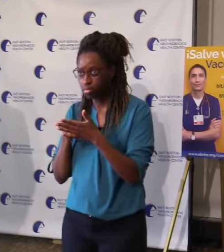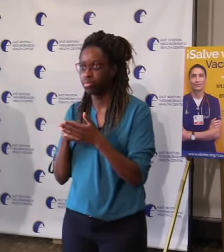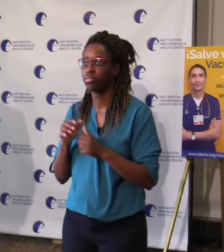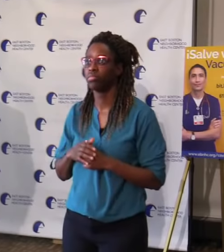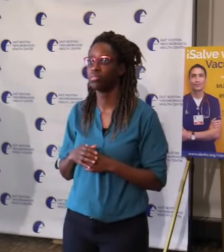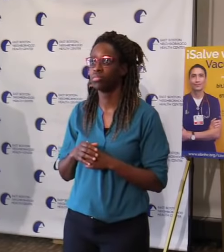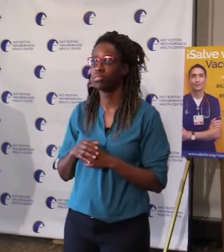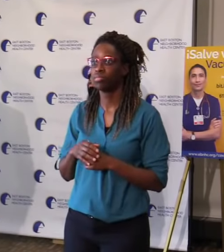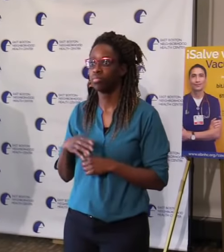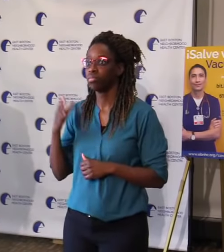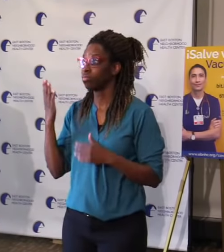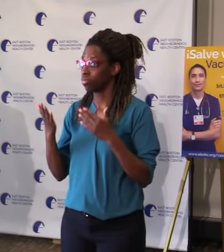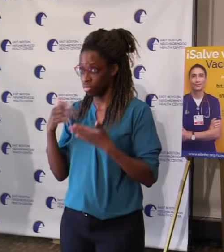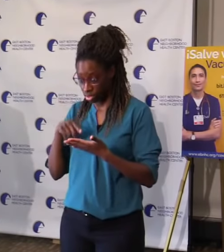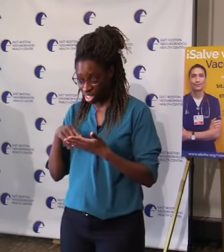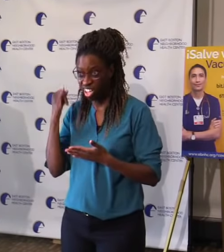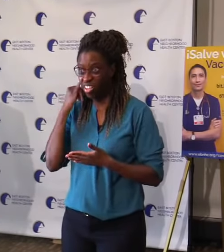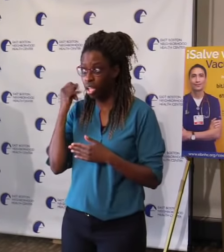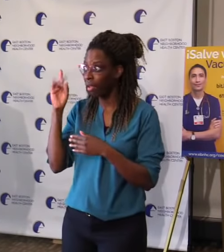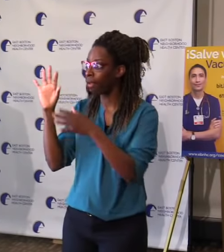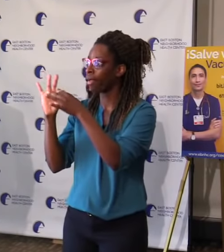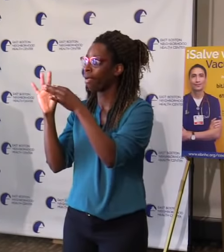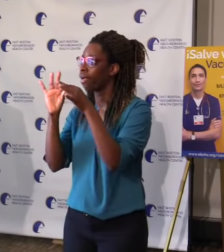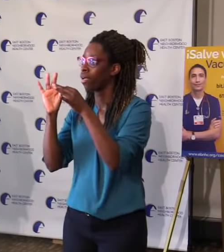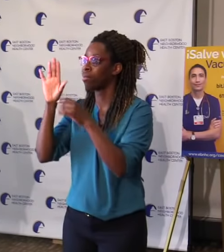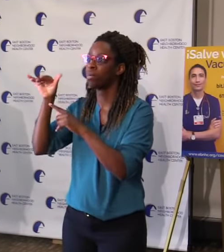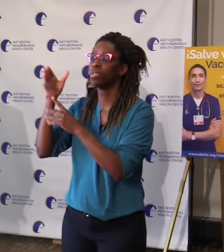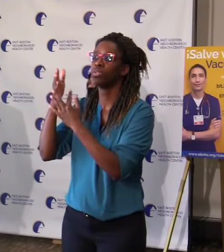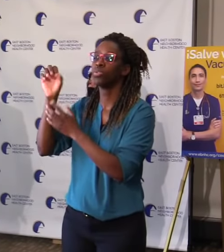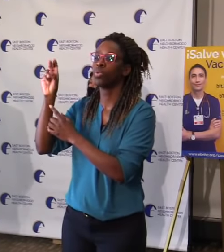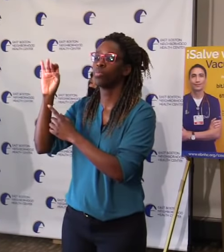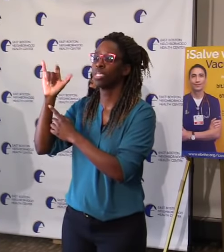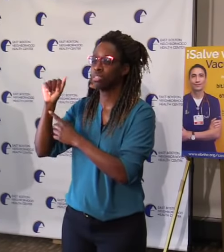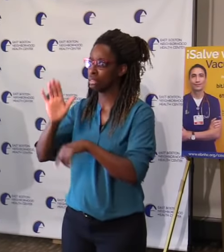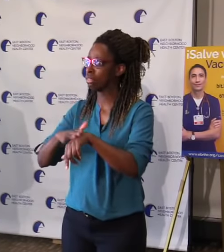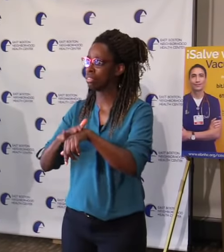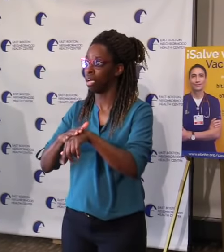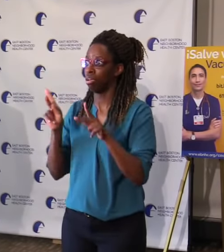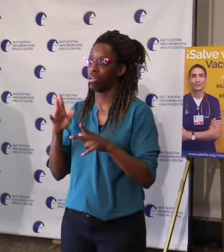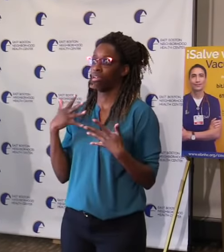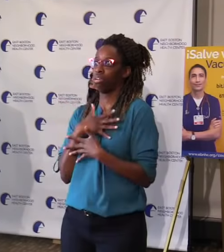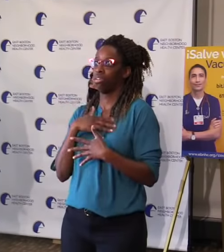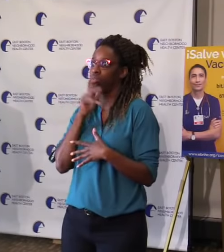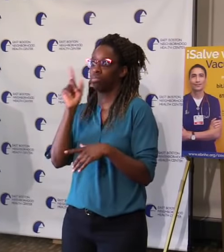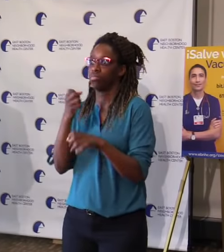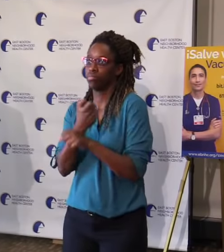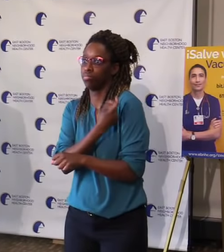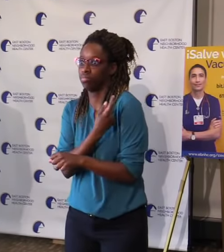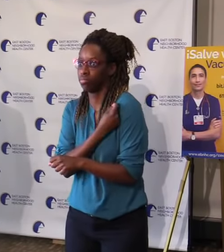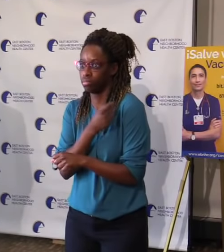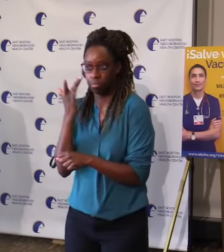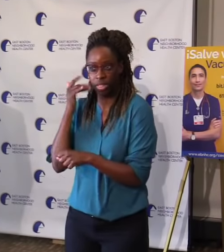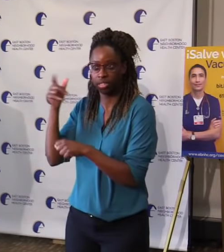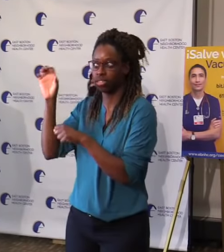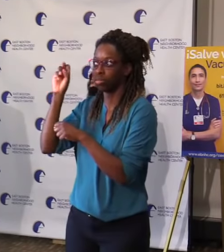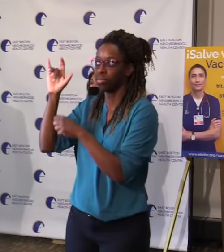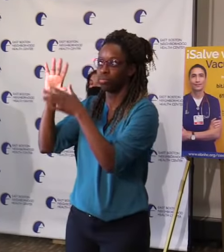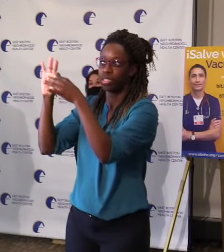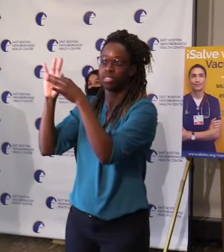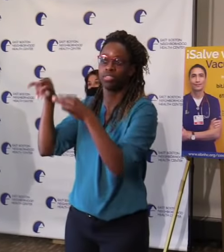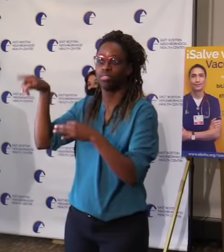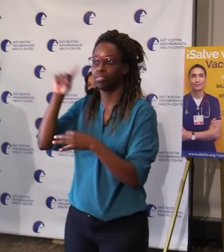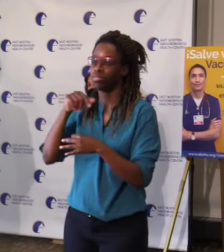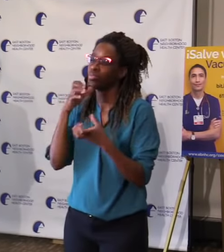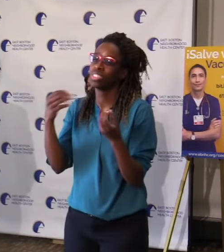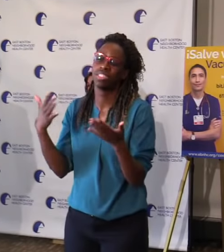might not get my vaccine even though I have an appointment. The game here is if you have an appointment, you're going to get a vaccine. But at the